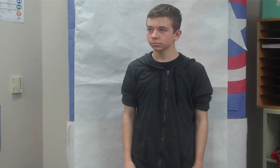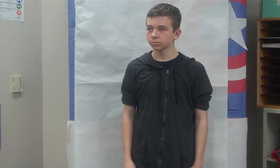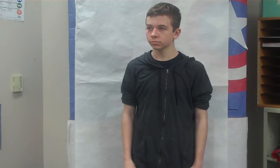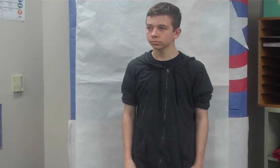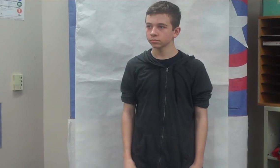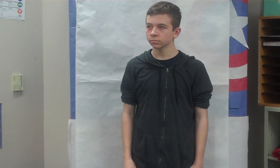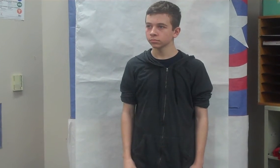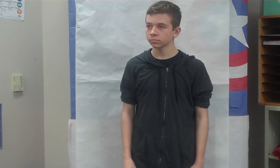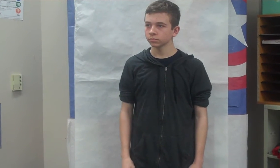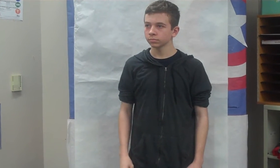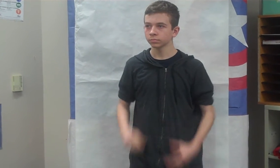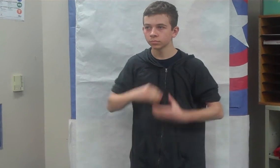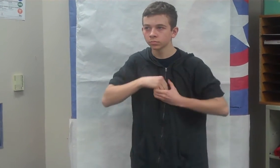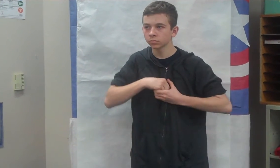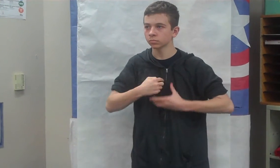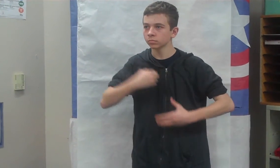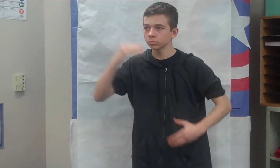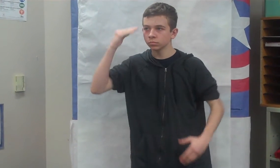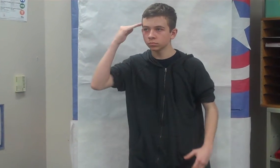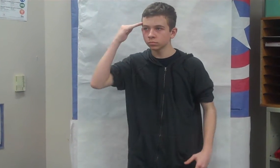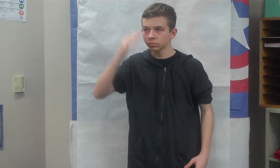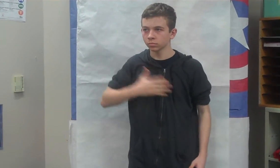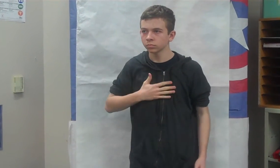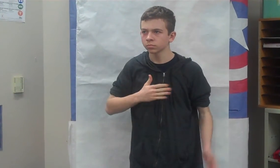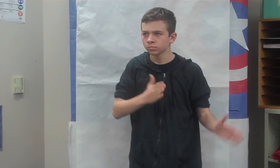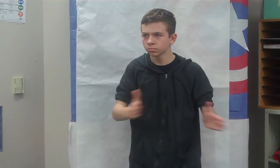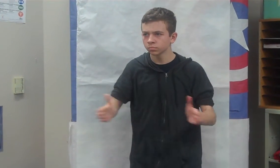It's over now, I know